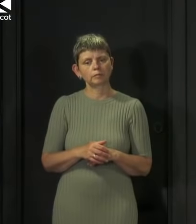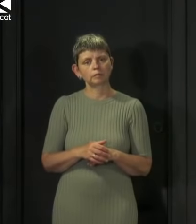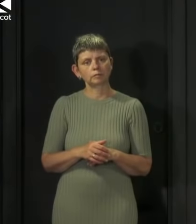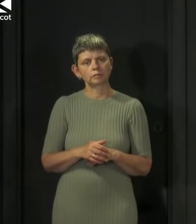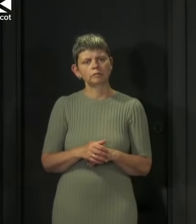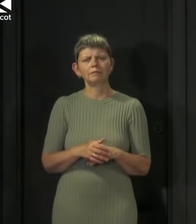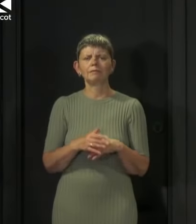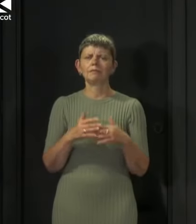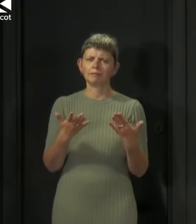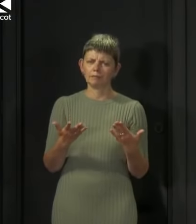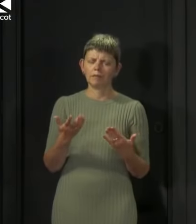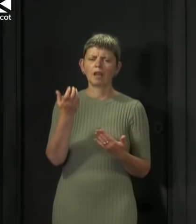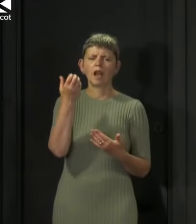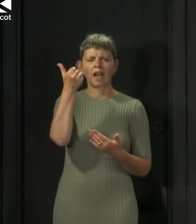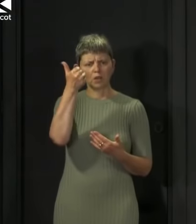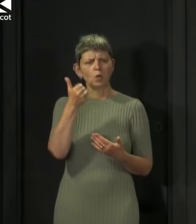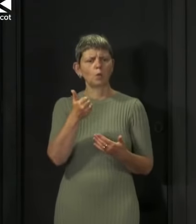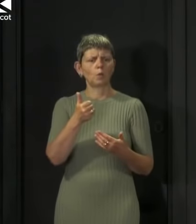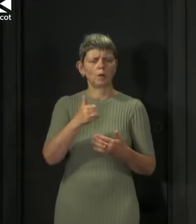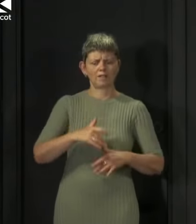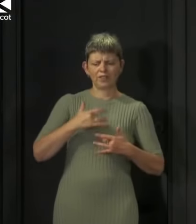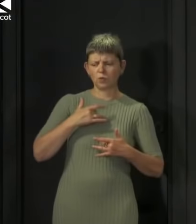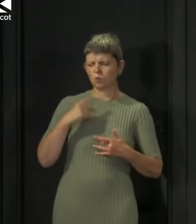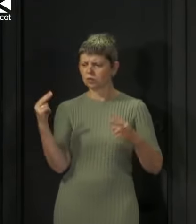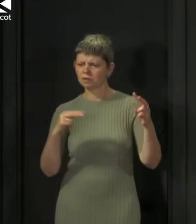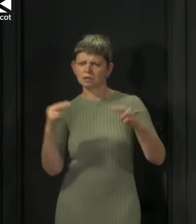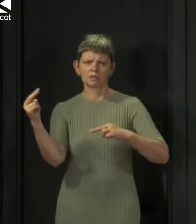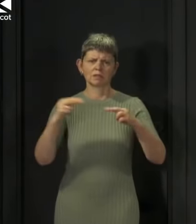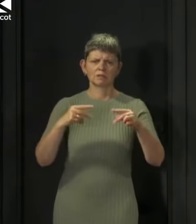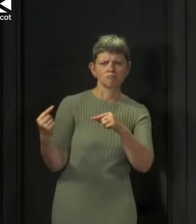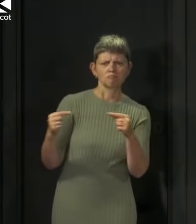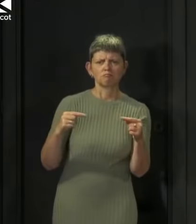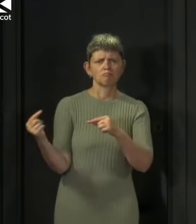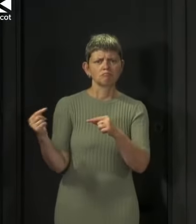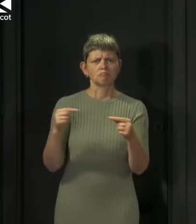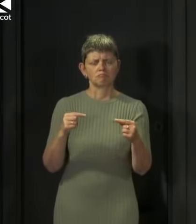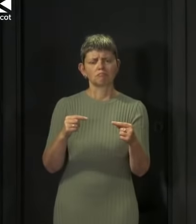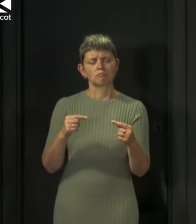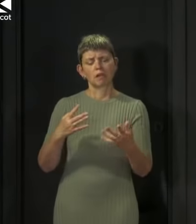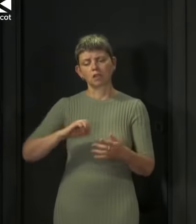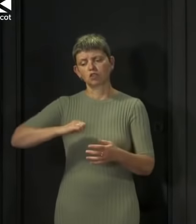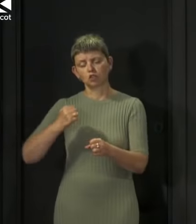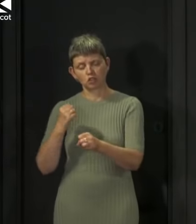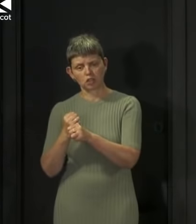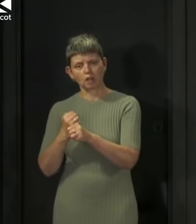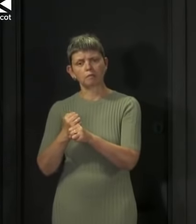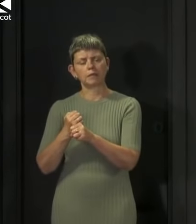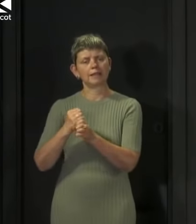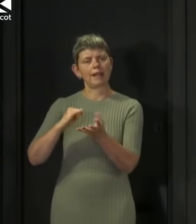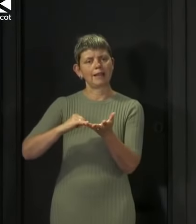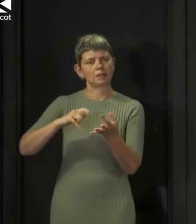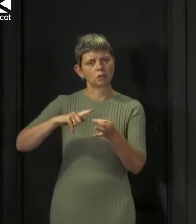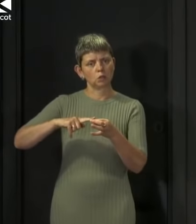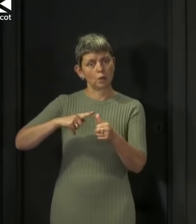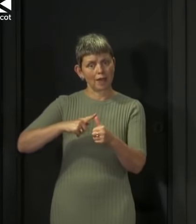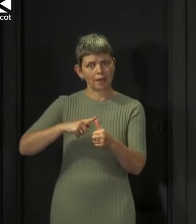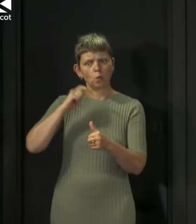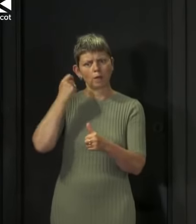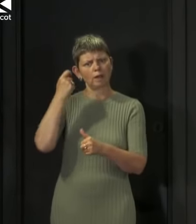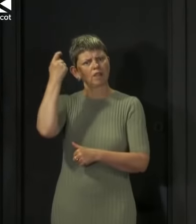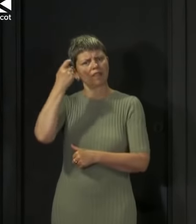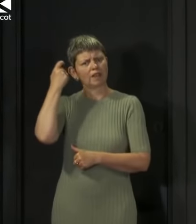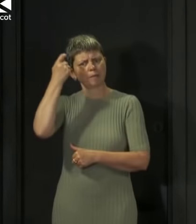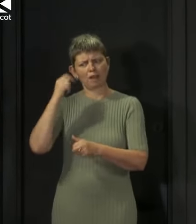asked, there will be debates to be had, there will be a reflection that government and SQA want to make about the, the method used in the